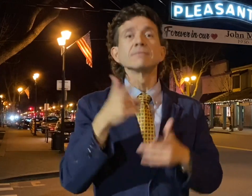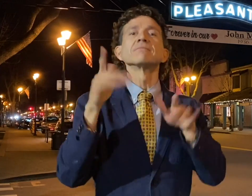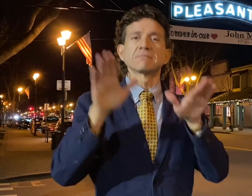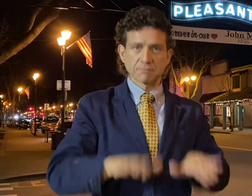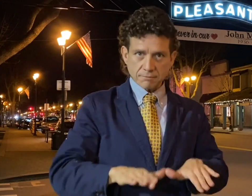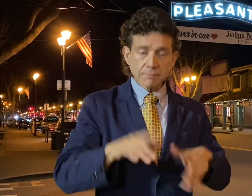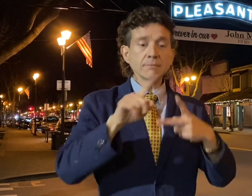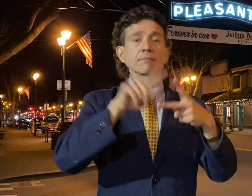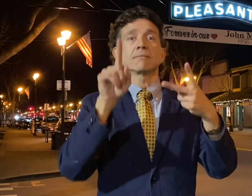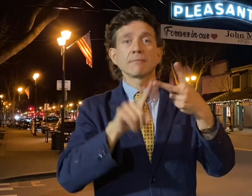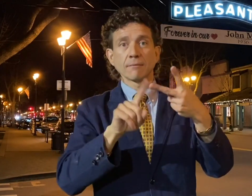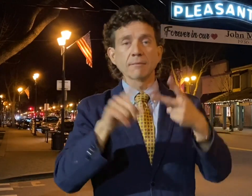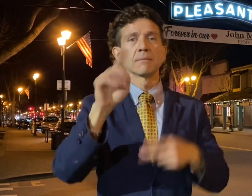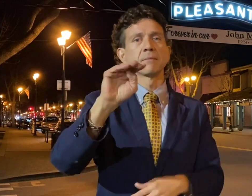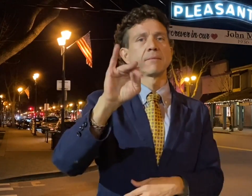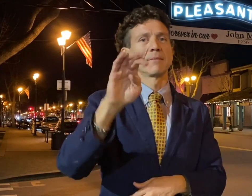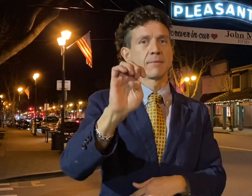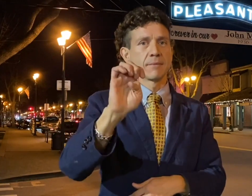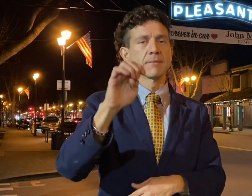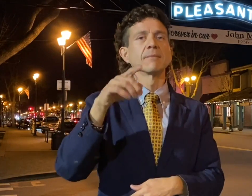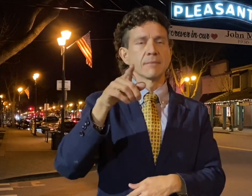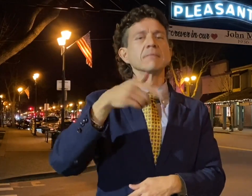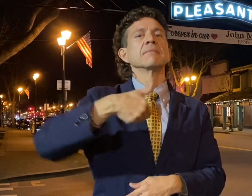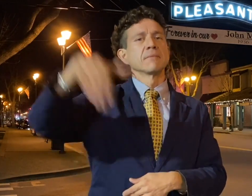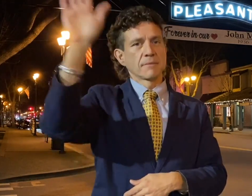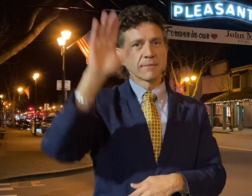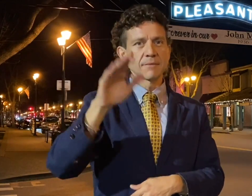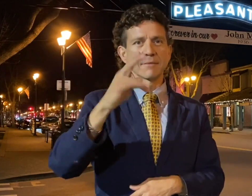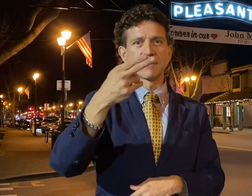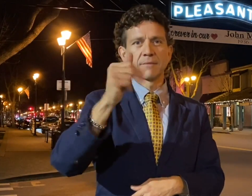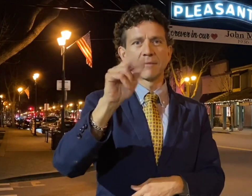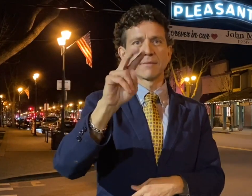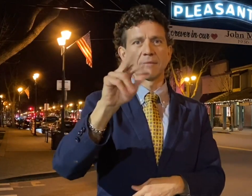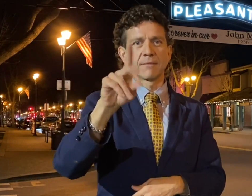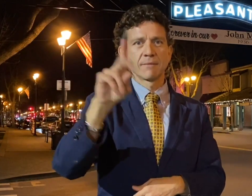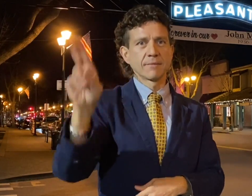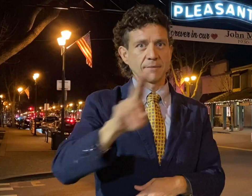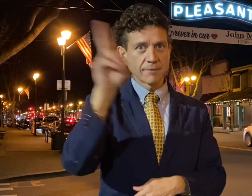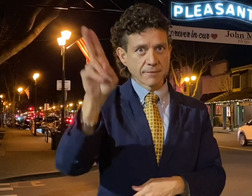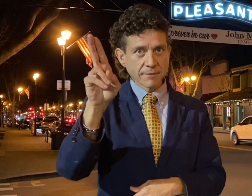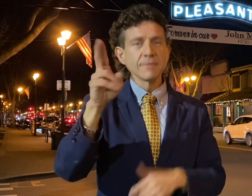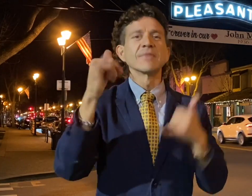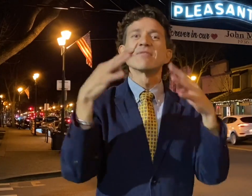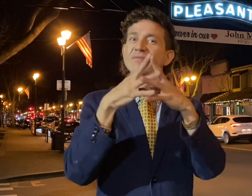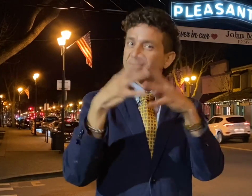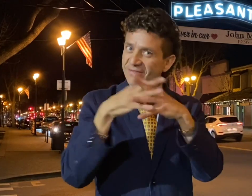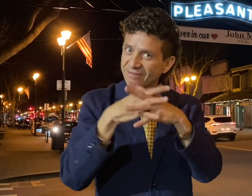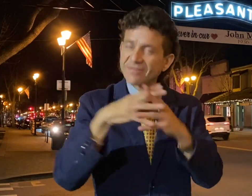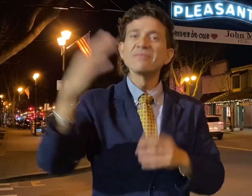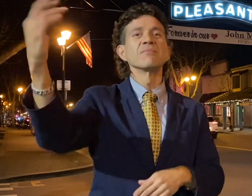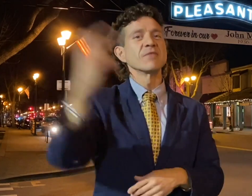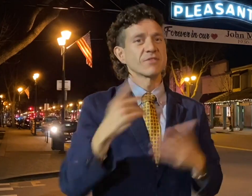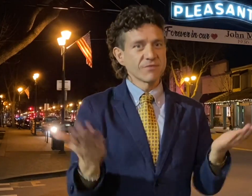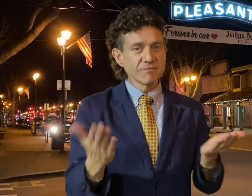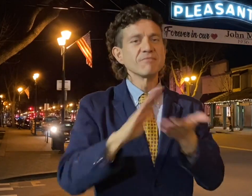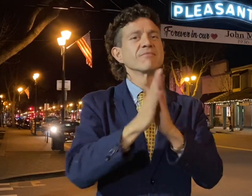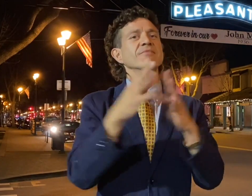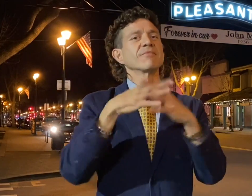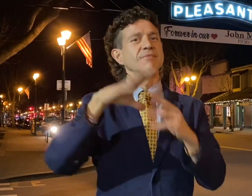Mike went to Harvard, also played football, and also came back to coach at his alma